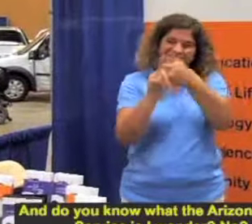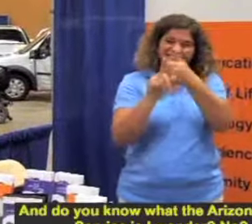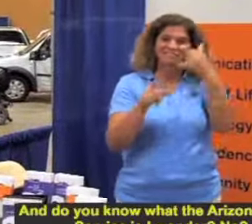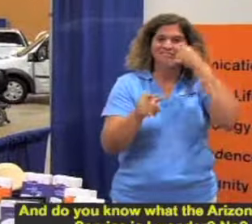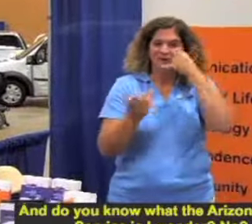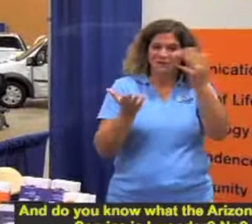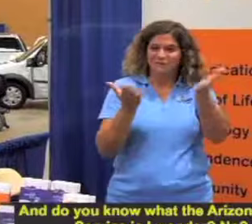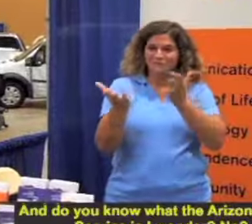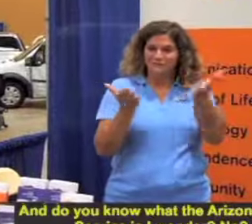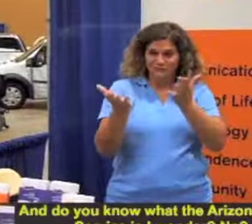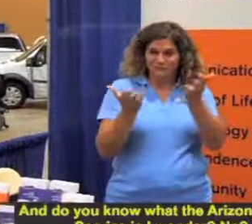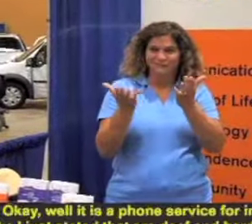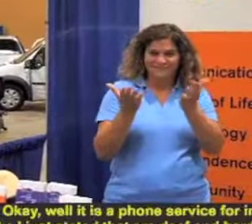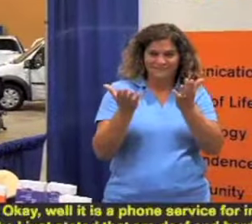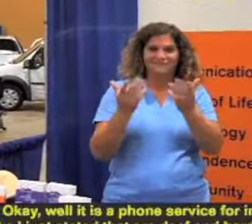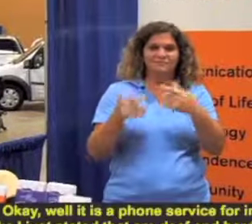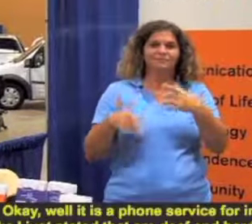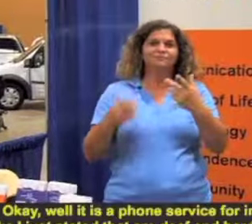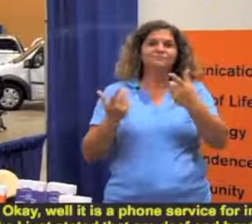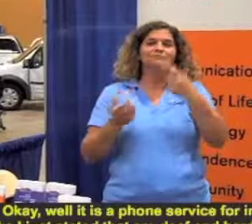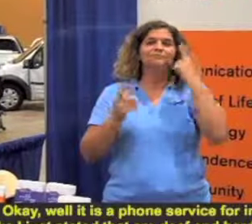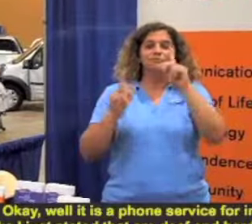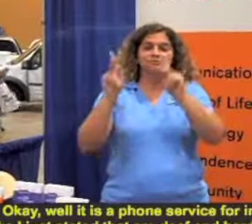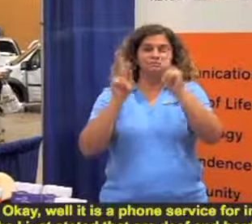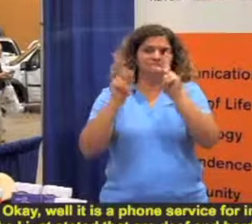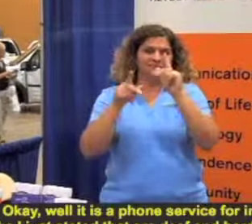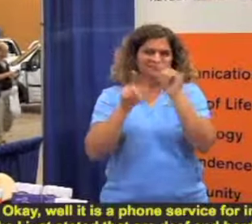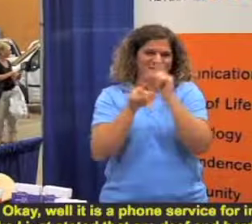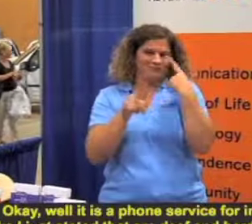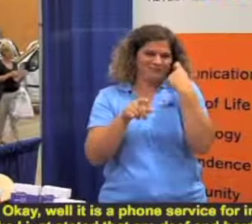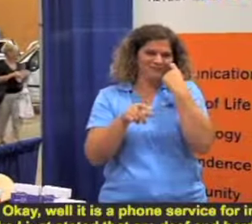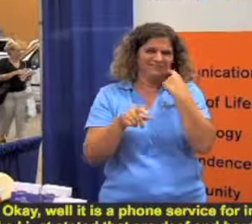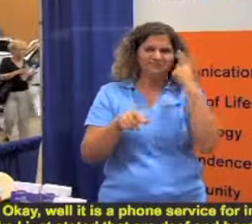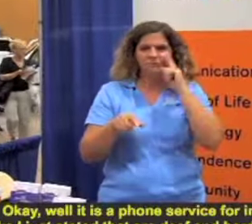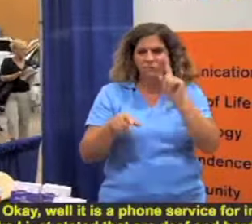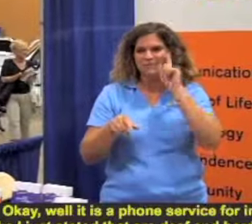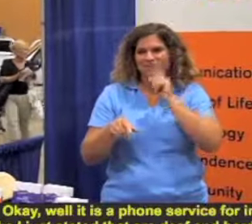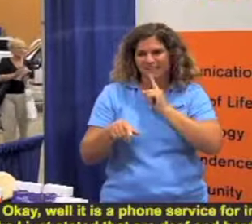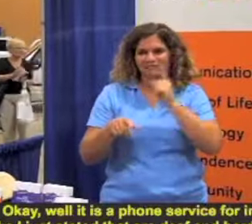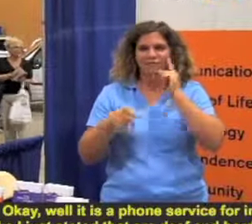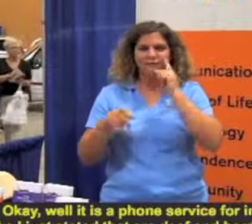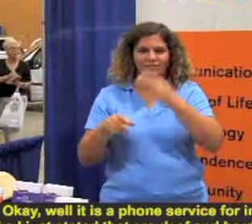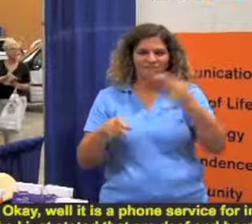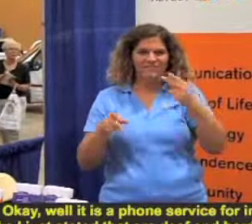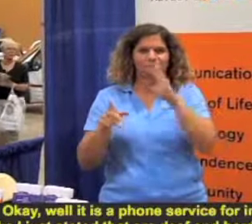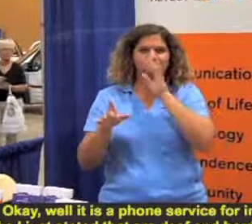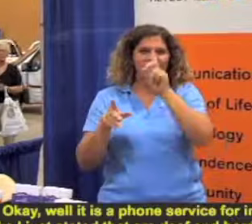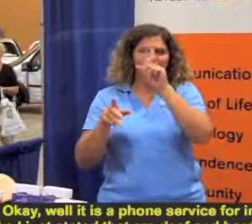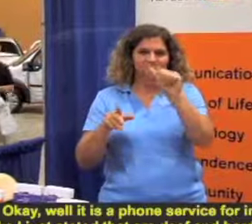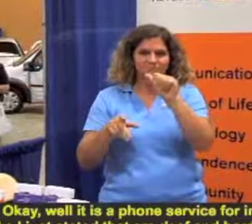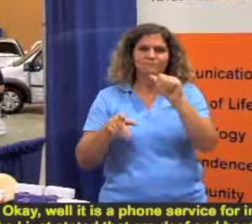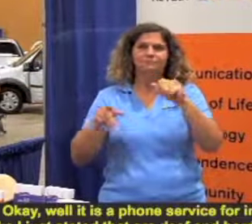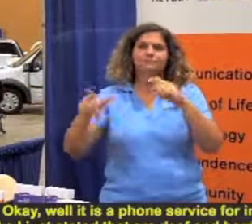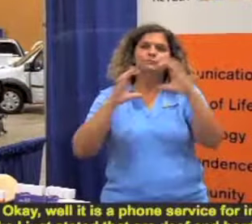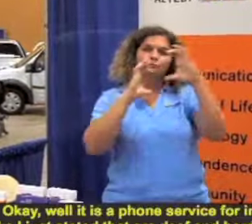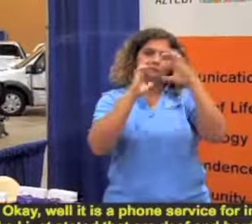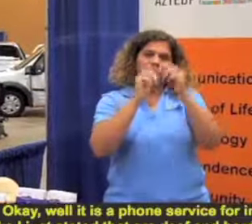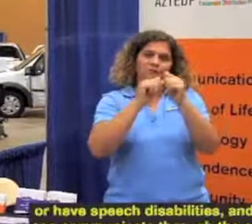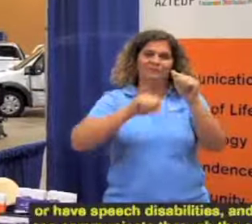Okay, well it is a phone service for individuals like I just stated that are deaf and hard of hearing or have